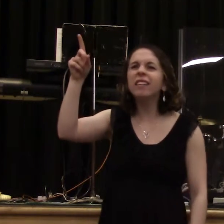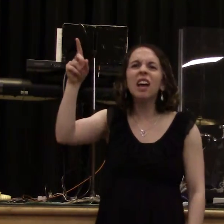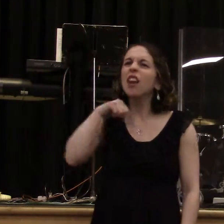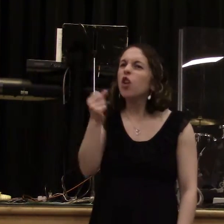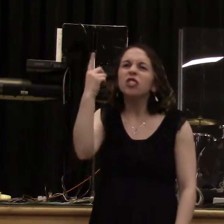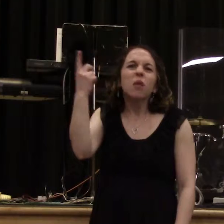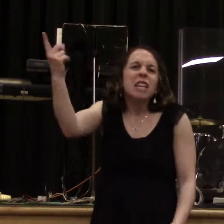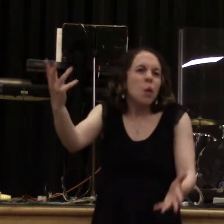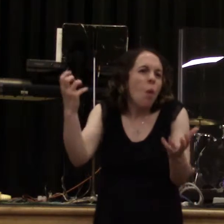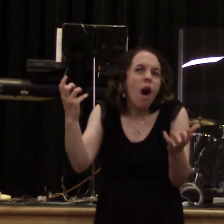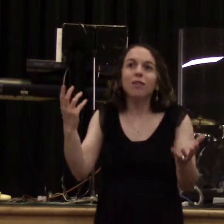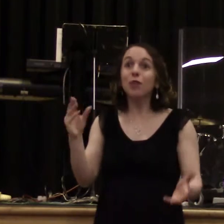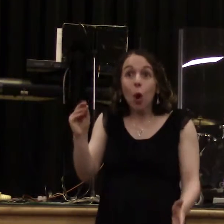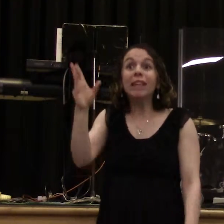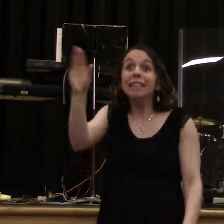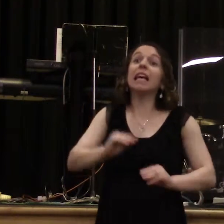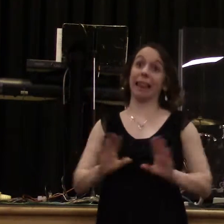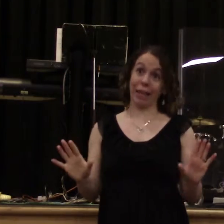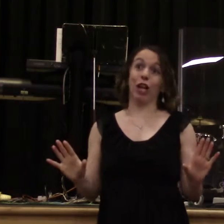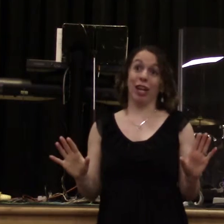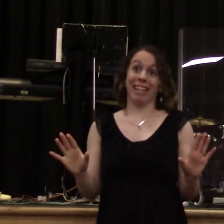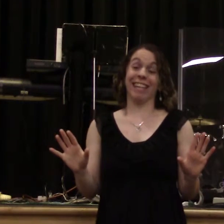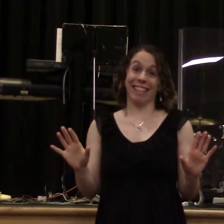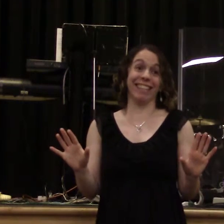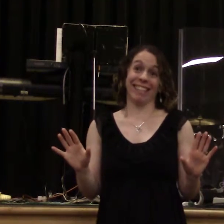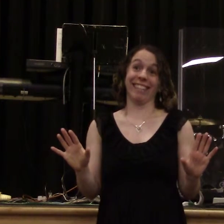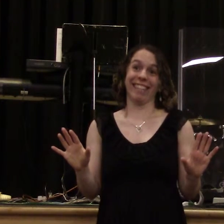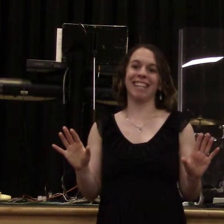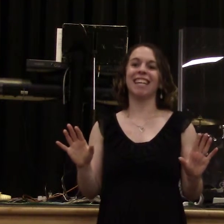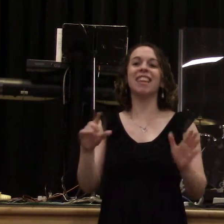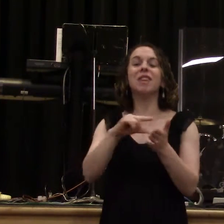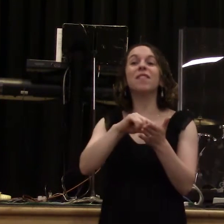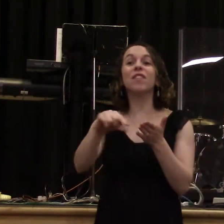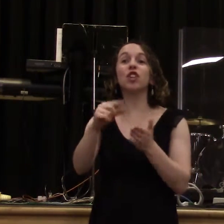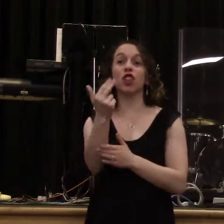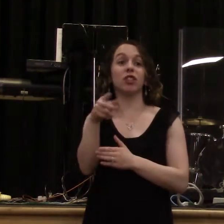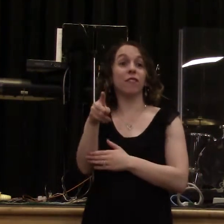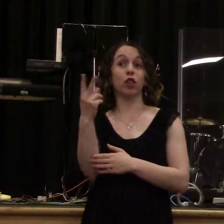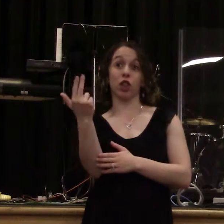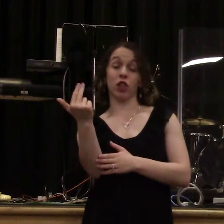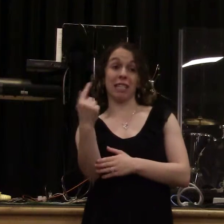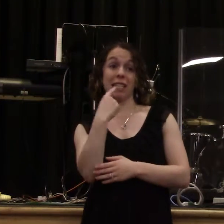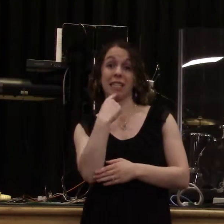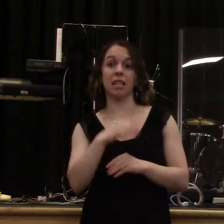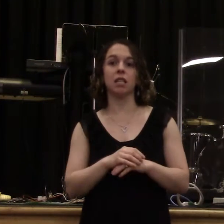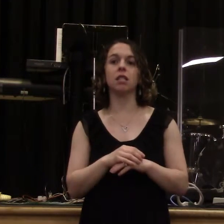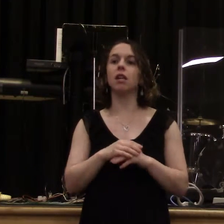okay? Notice he says, let us behave properly as in the day, not in carousing and